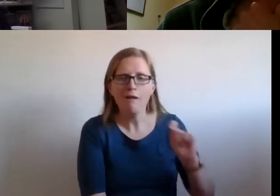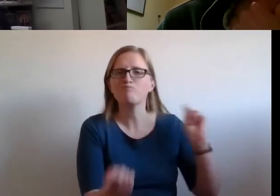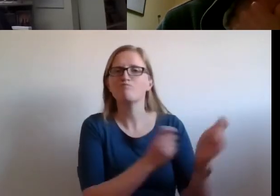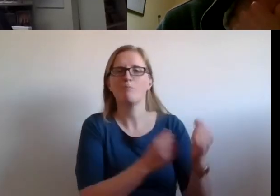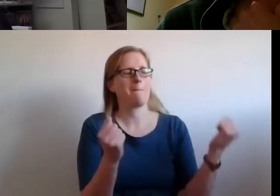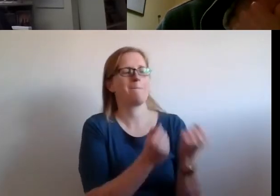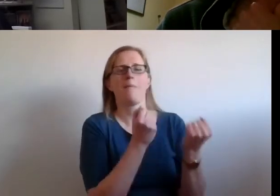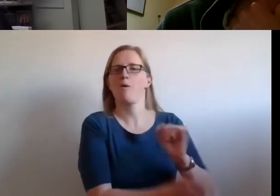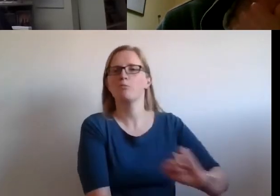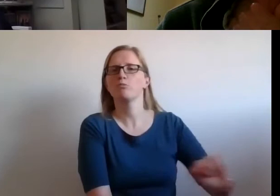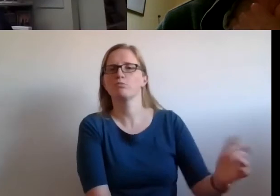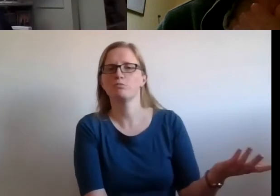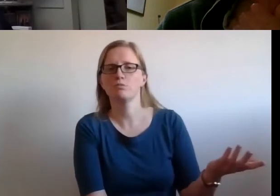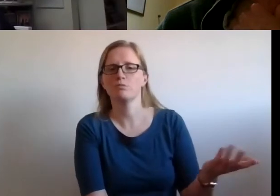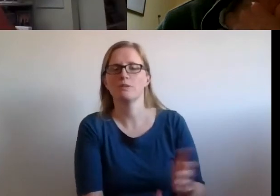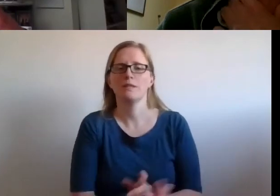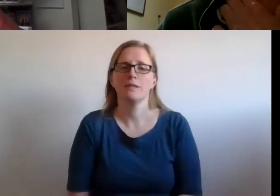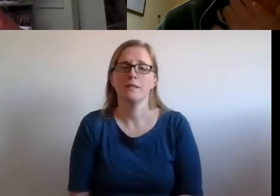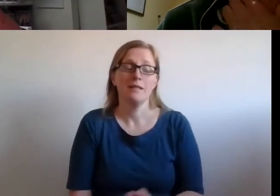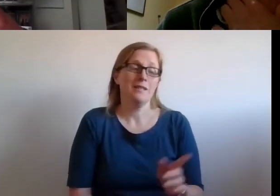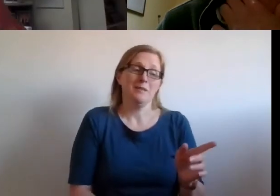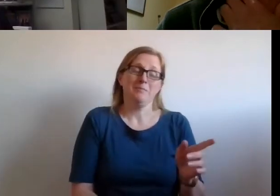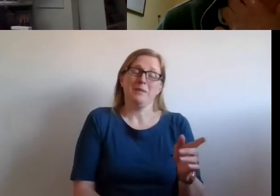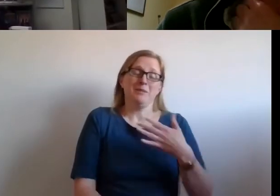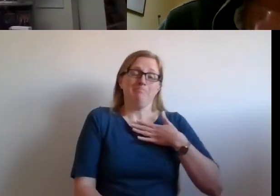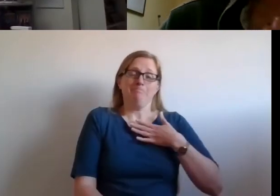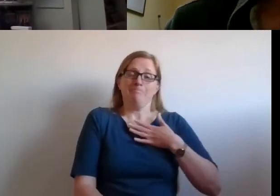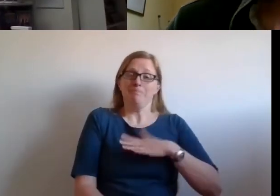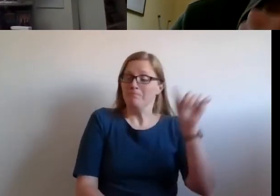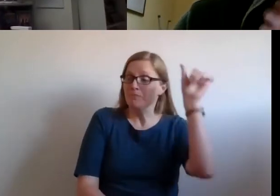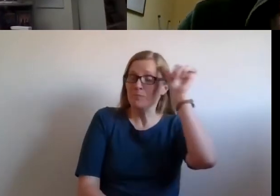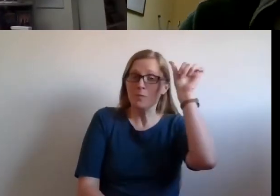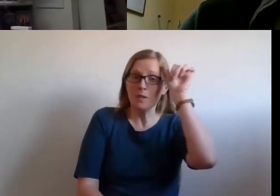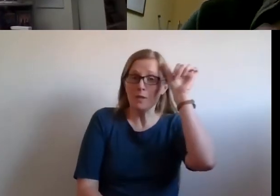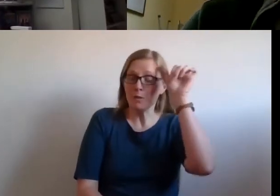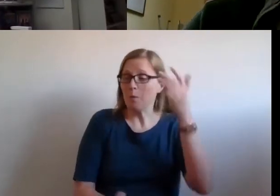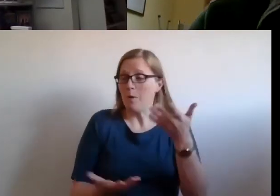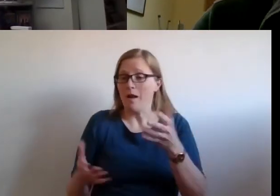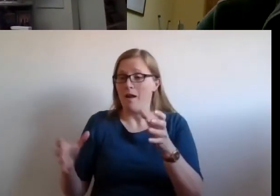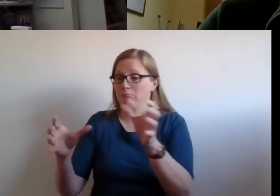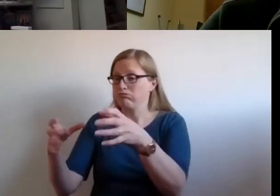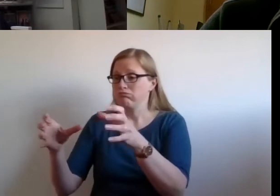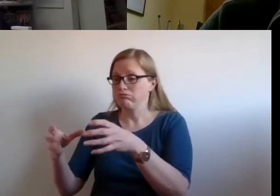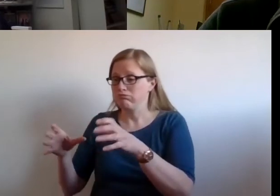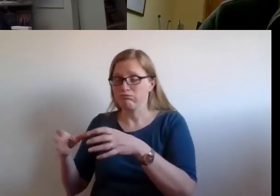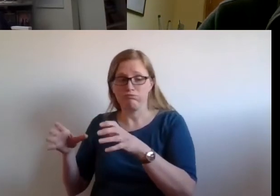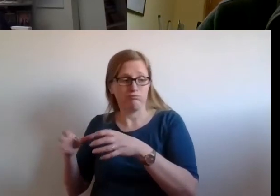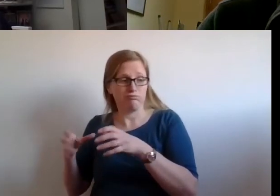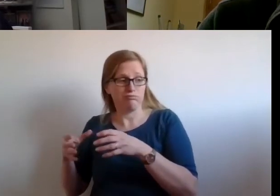aware of the contribution that so many other disciplines can and need to make.